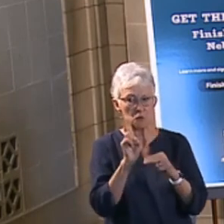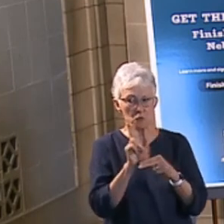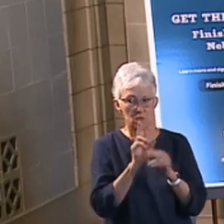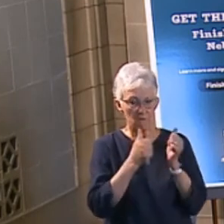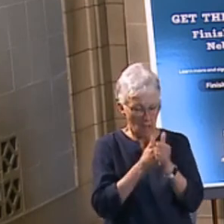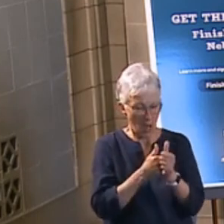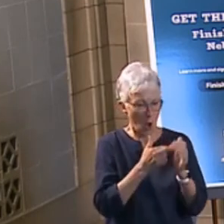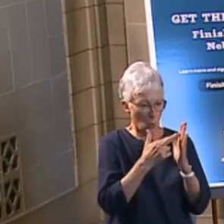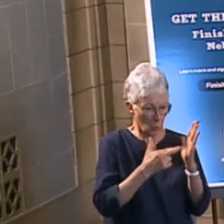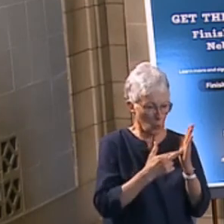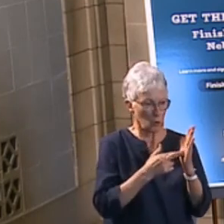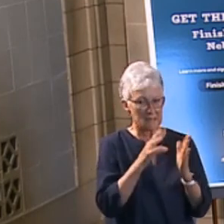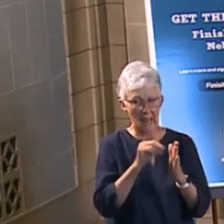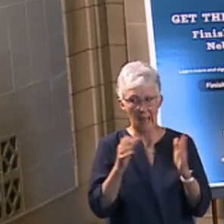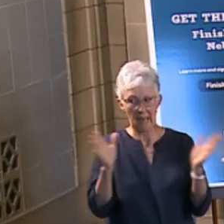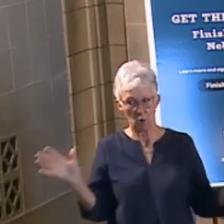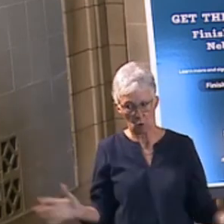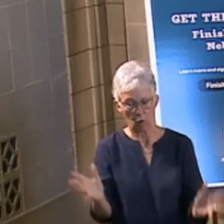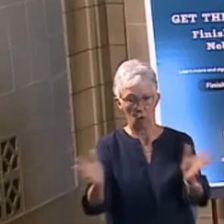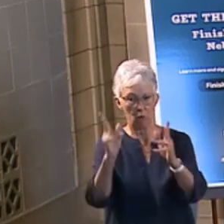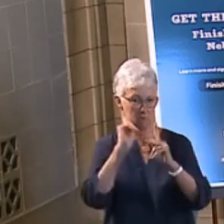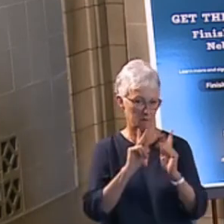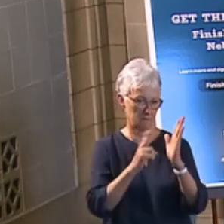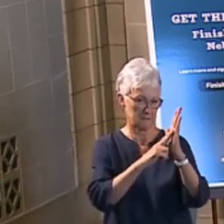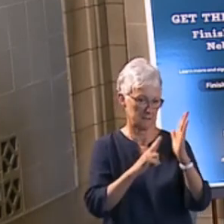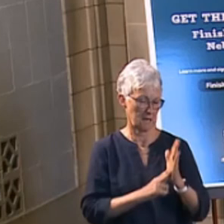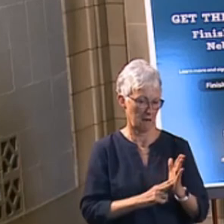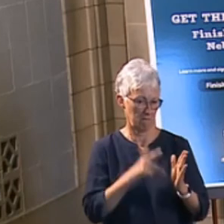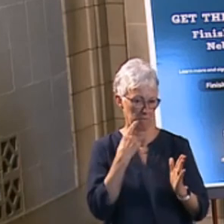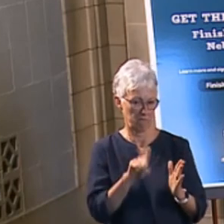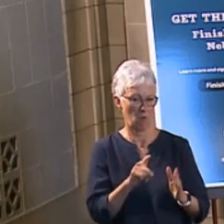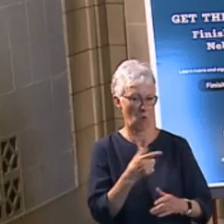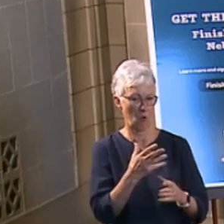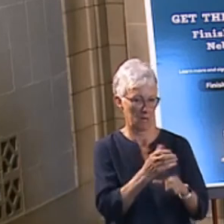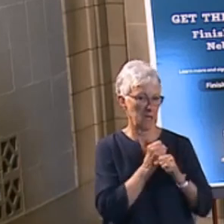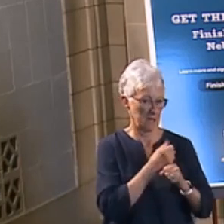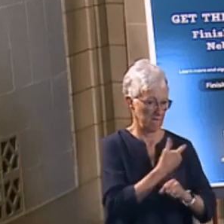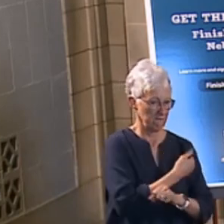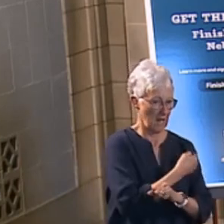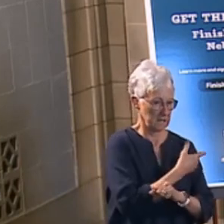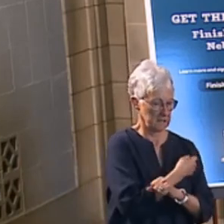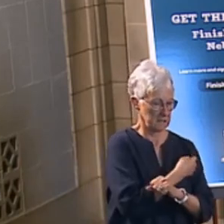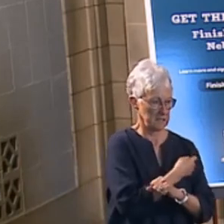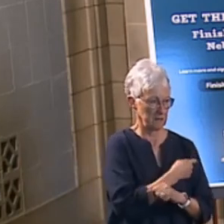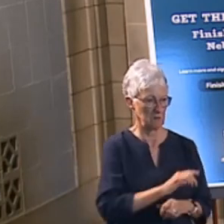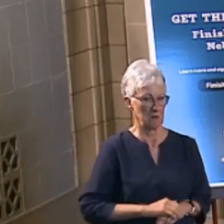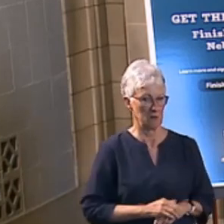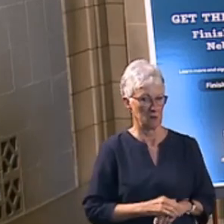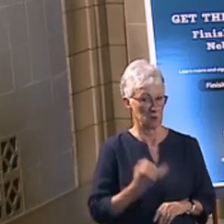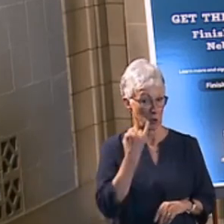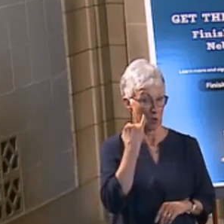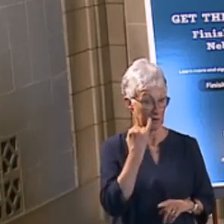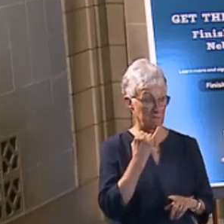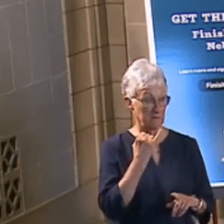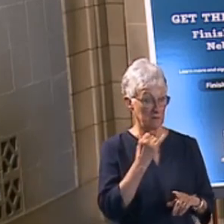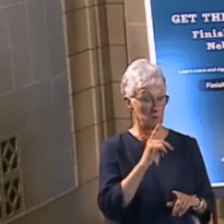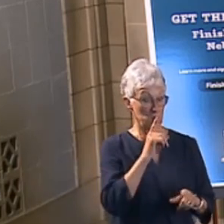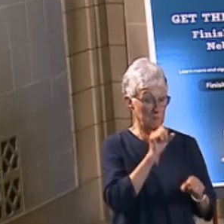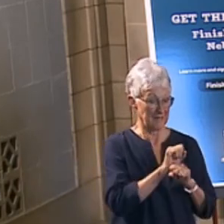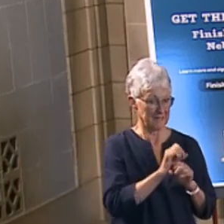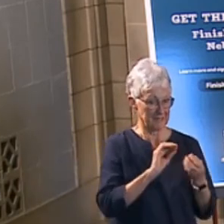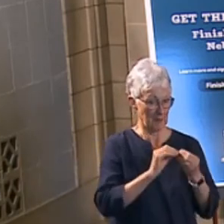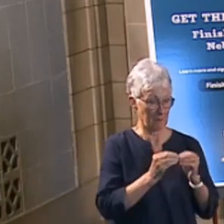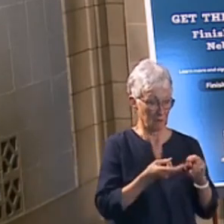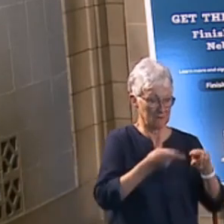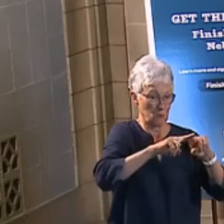prevent this surge. And if we, or if there is a surge, and if we can keep people to be diligent about keep wearing